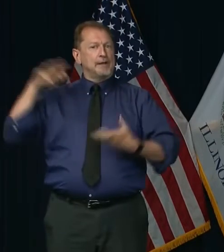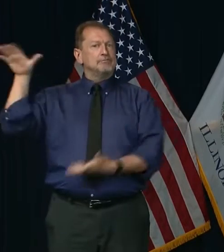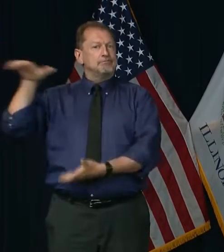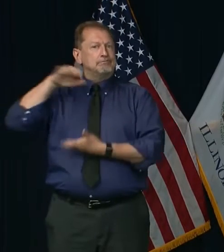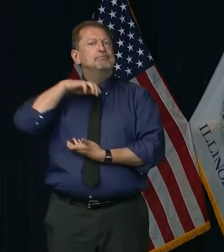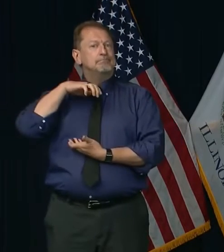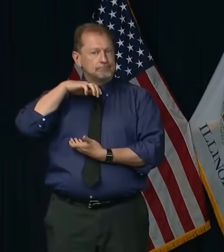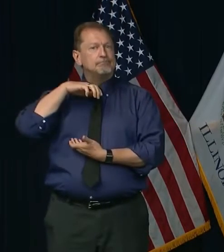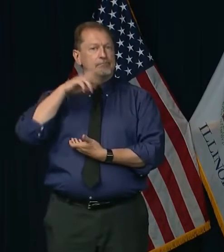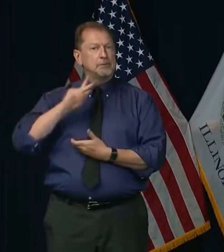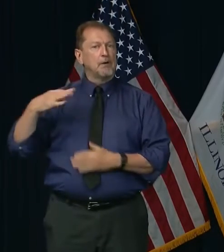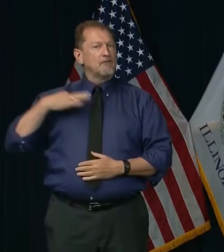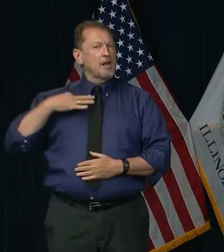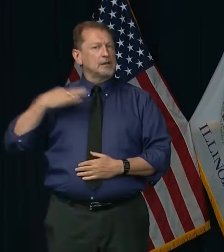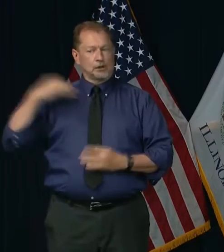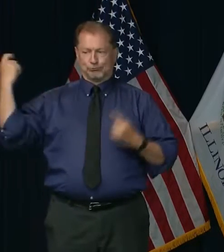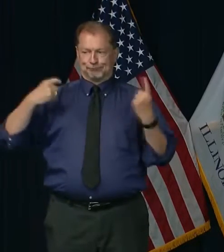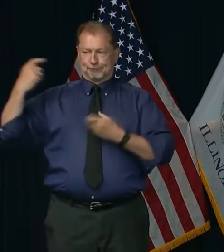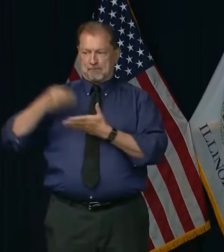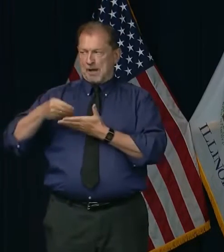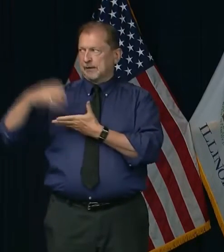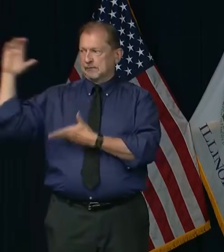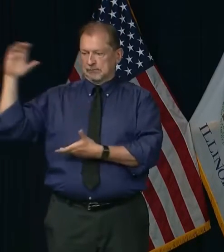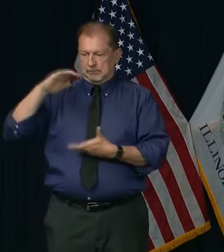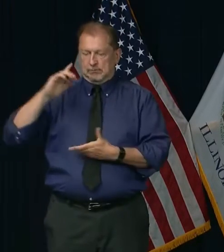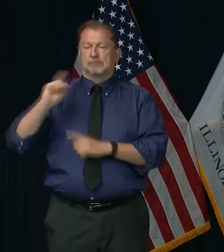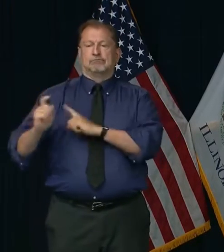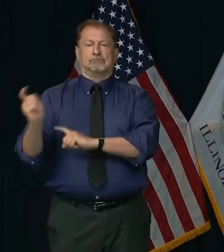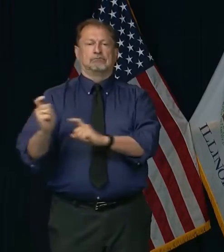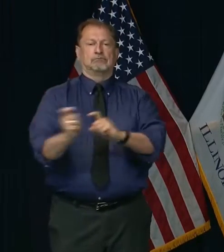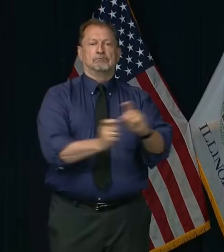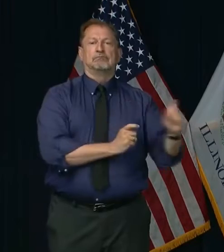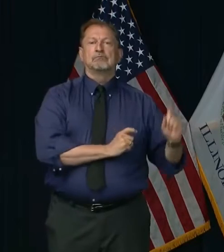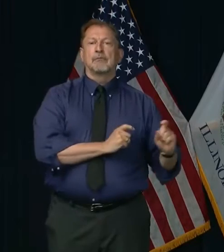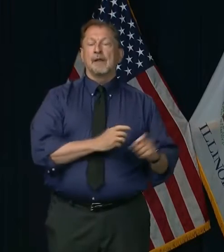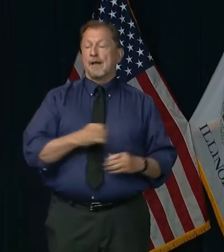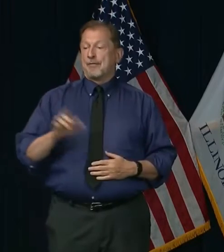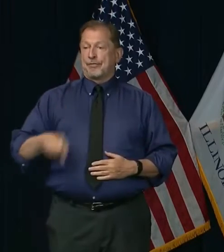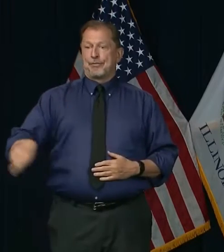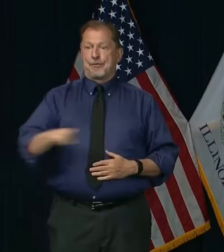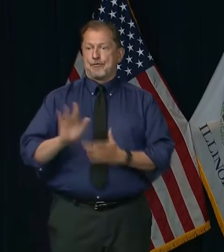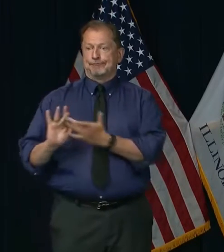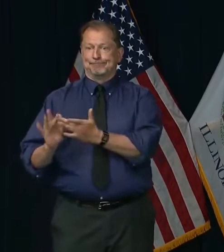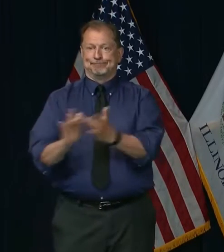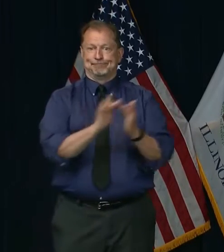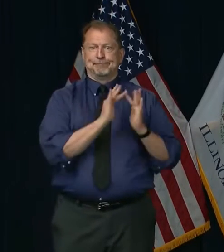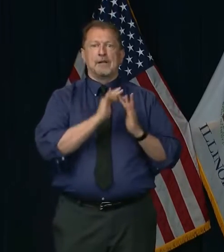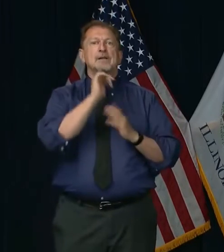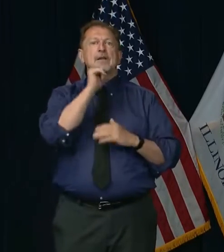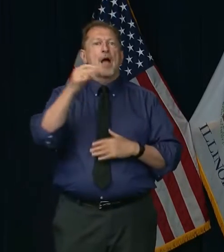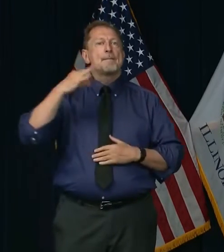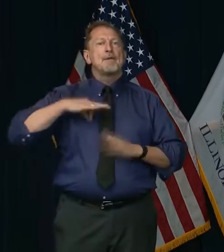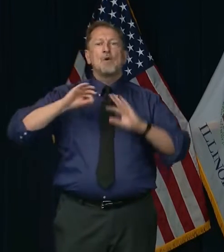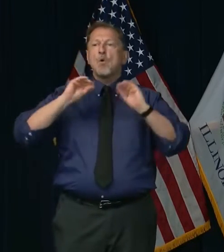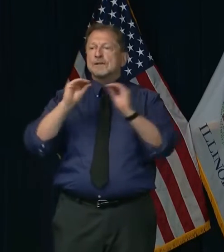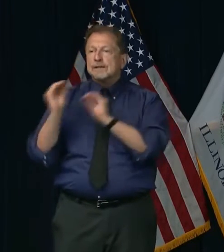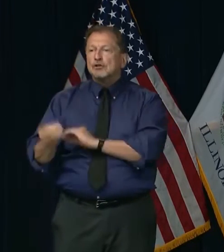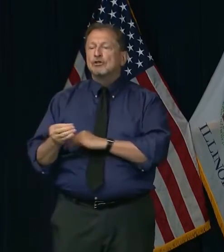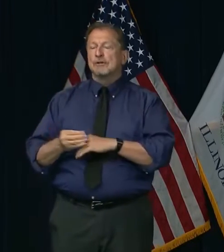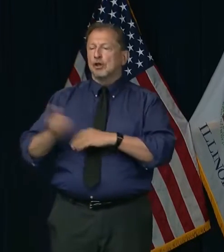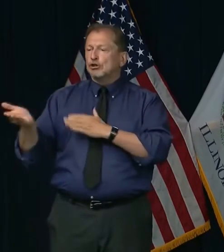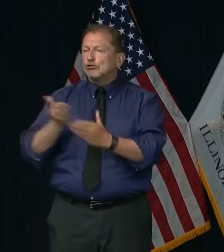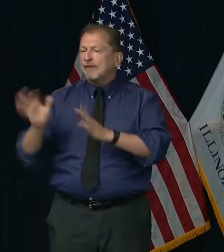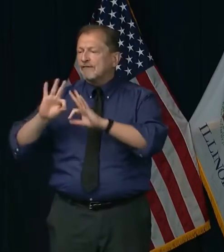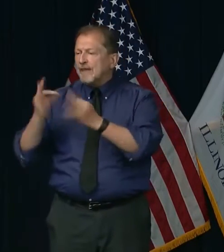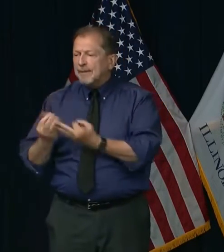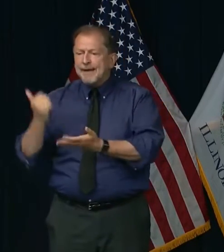in these trying times, and by the vast network of nonprofits and volunteers who are on the ground serving families